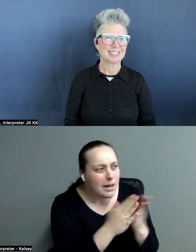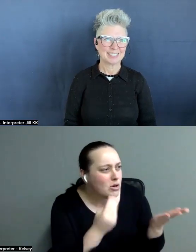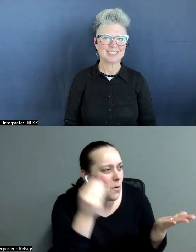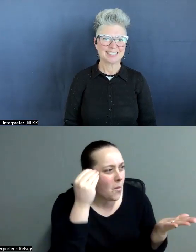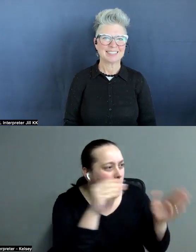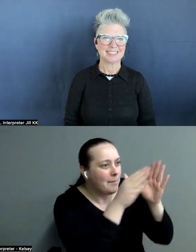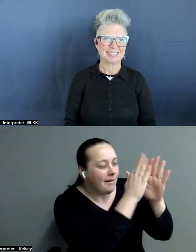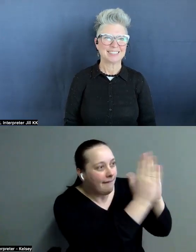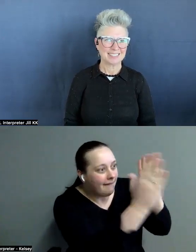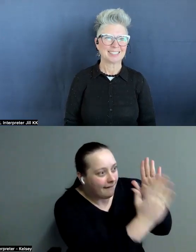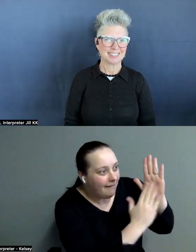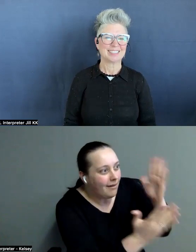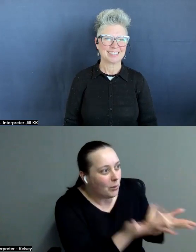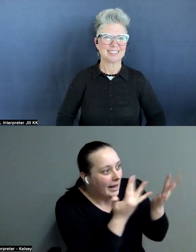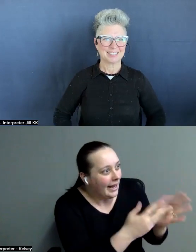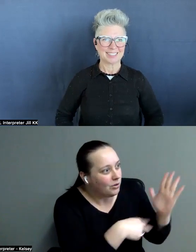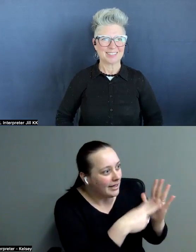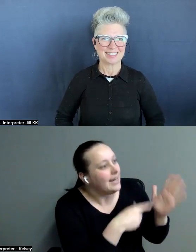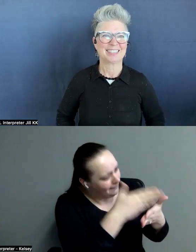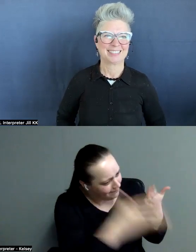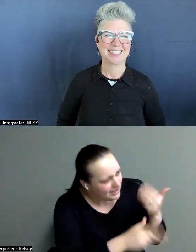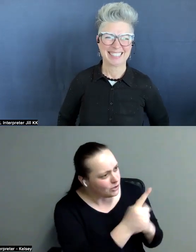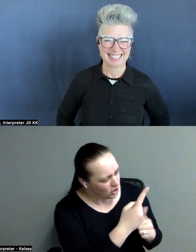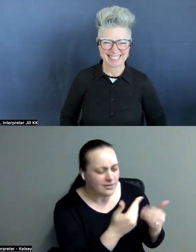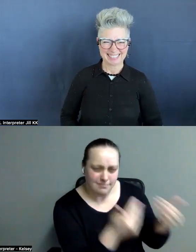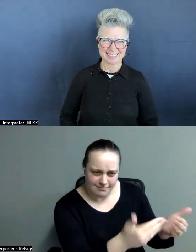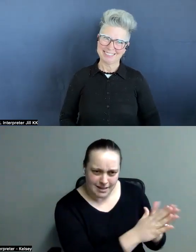TV read. Shut up. Finish those. Burned.